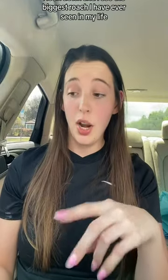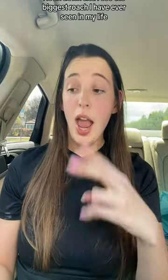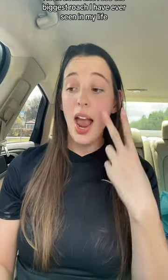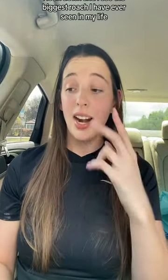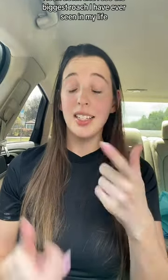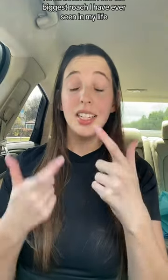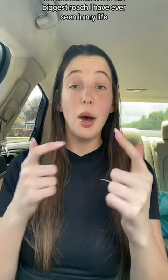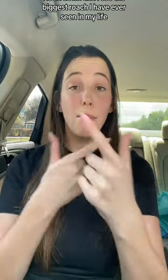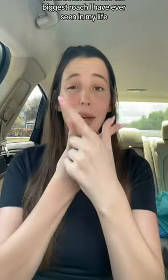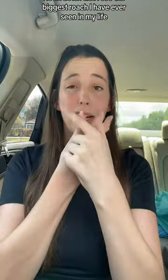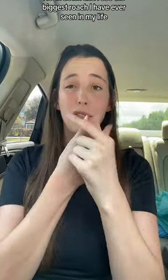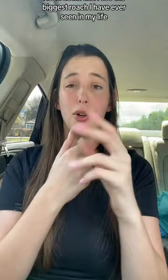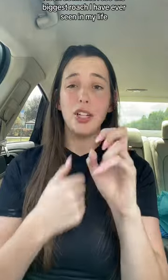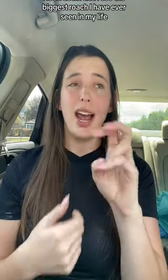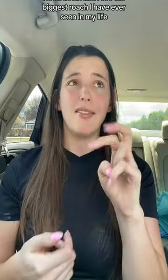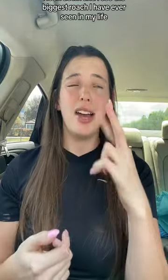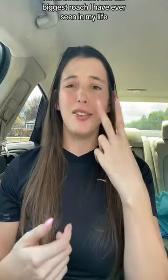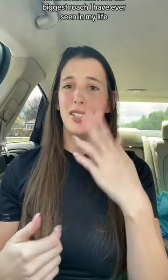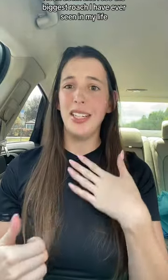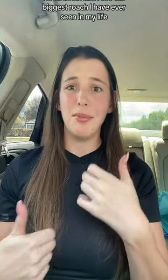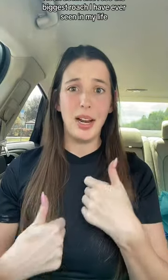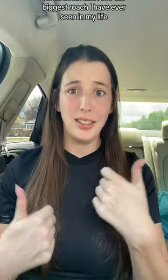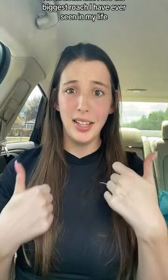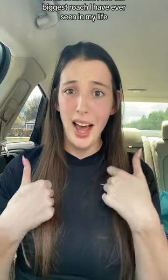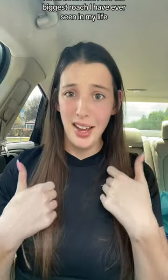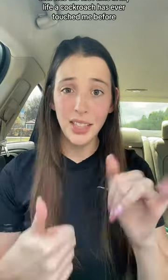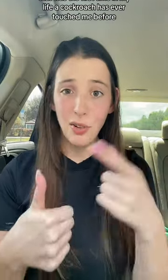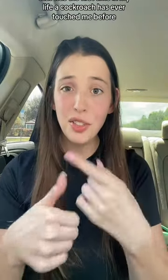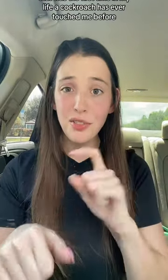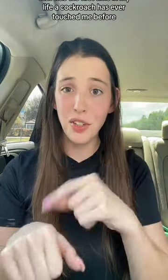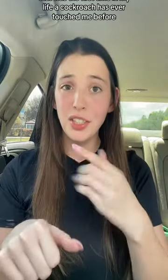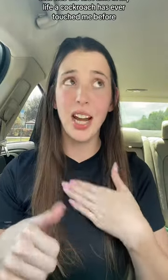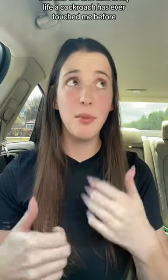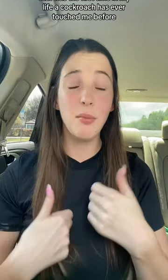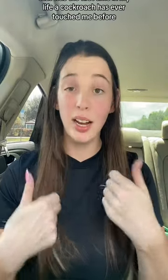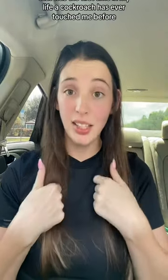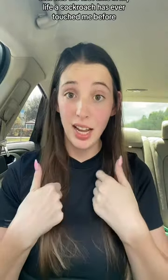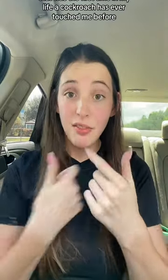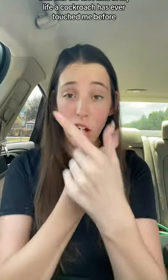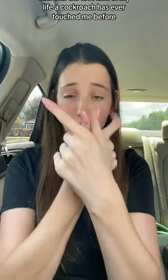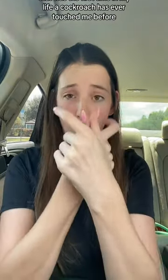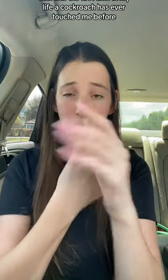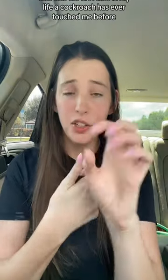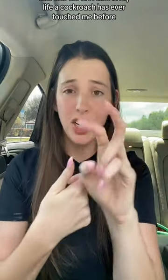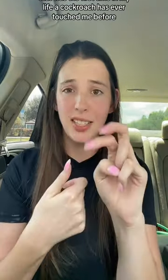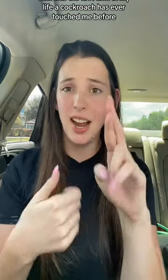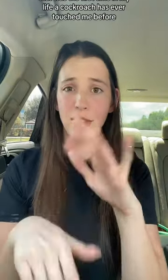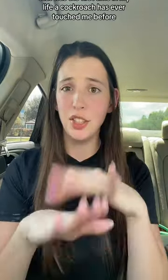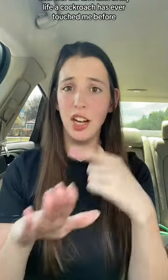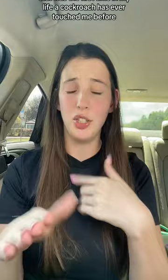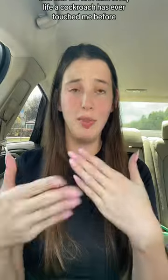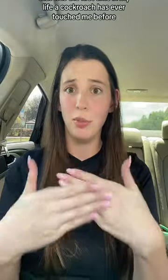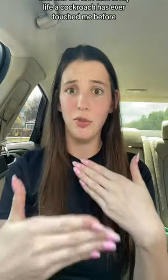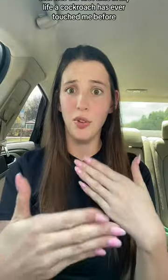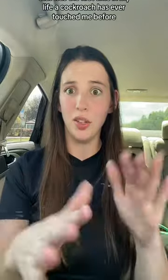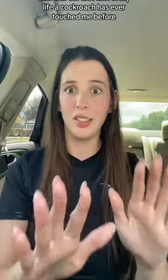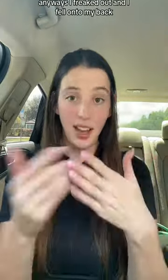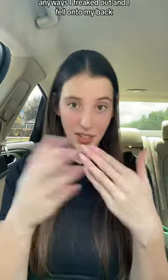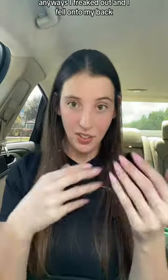and I see the biggest roach I have ever seen in my life. That was the first time in my life a cockroach has ever touched me before. Anyways,